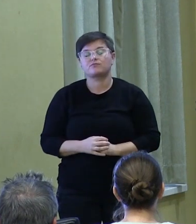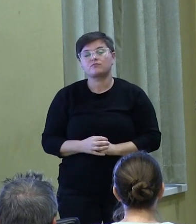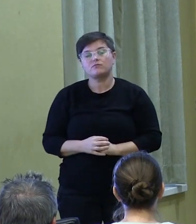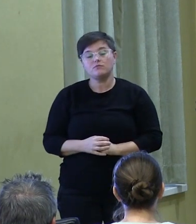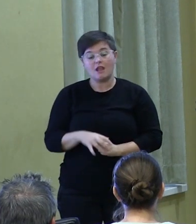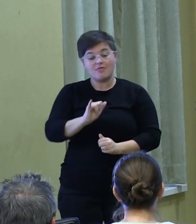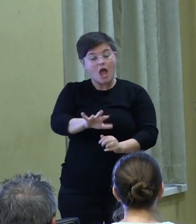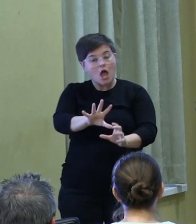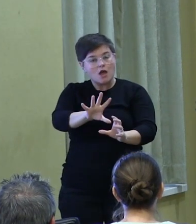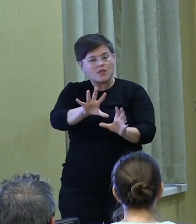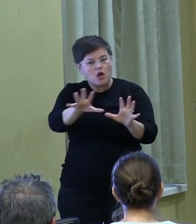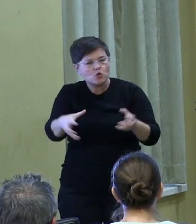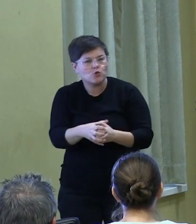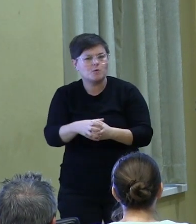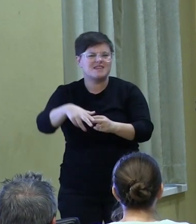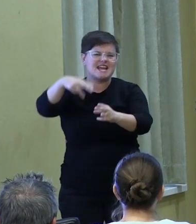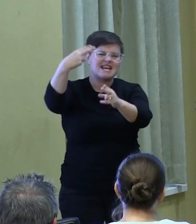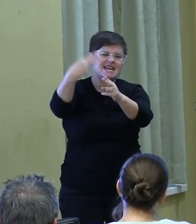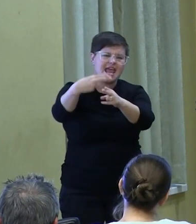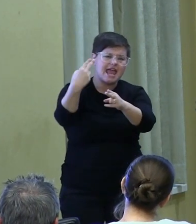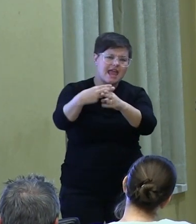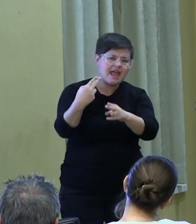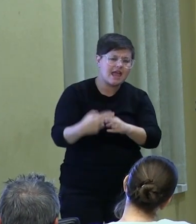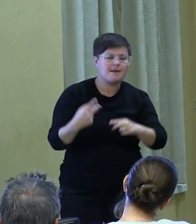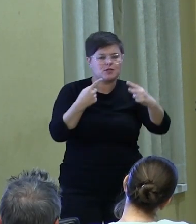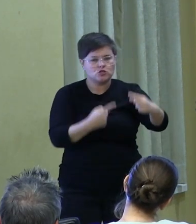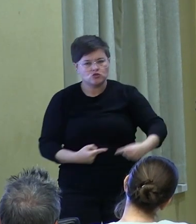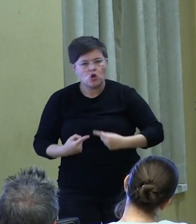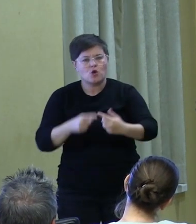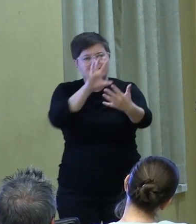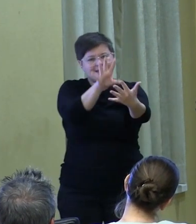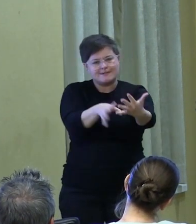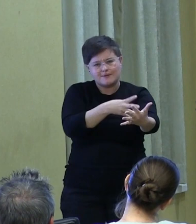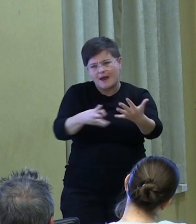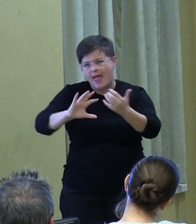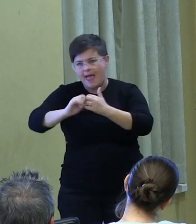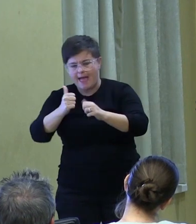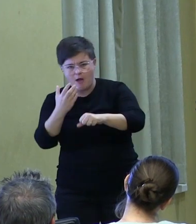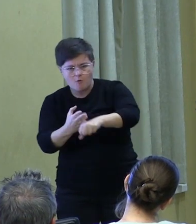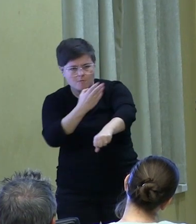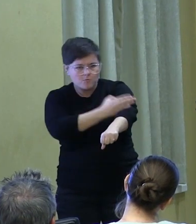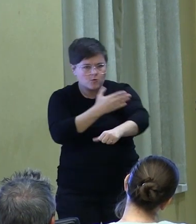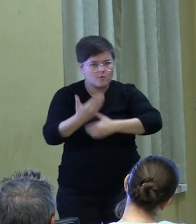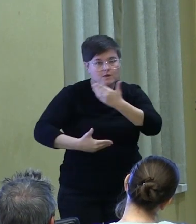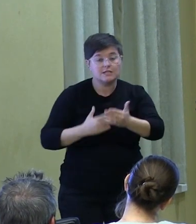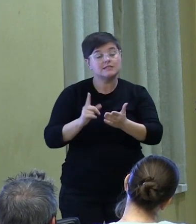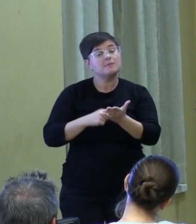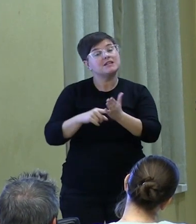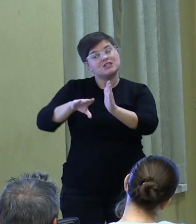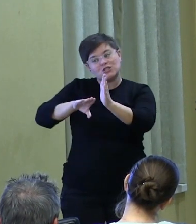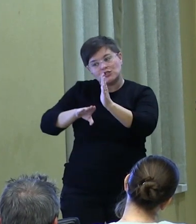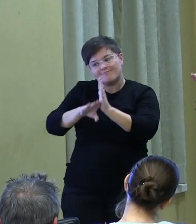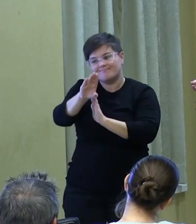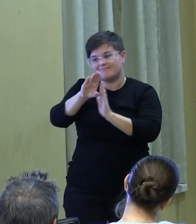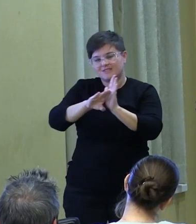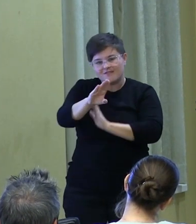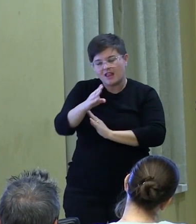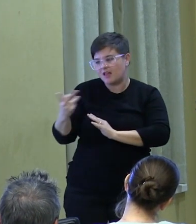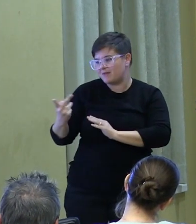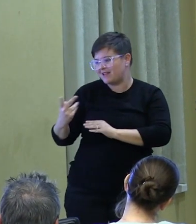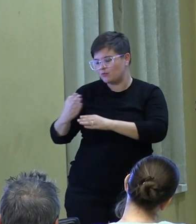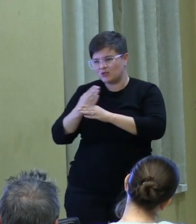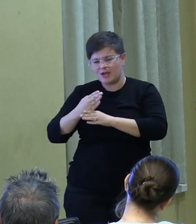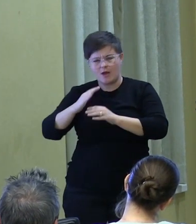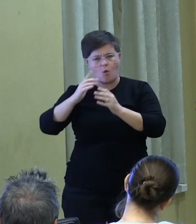group, then, they name their struggles. They chart paths to improvement, sometimes through developing shared content for hoping, what